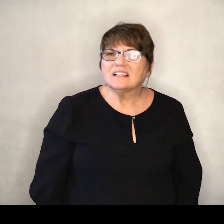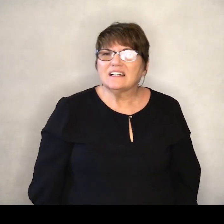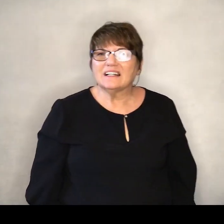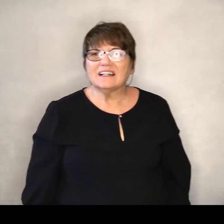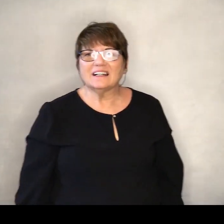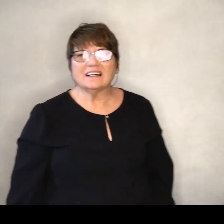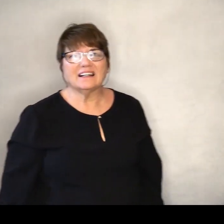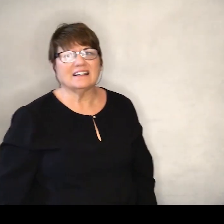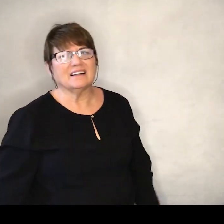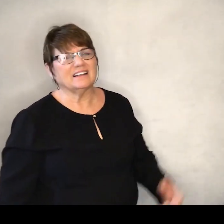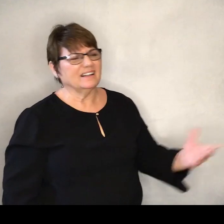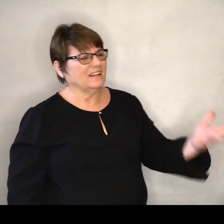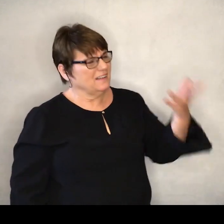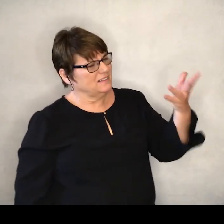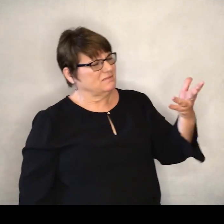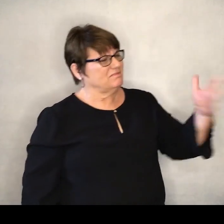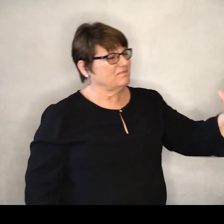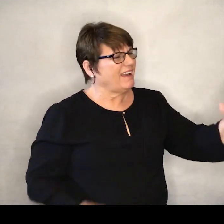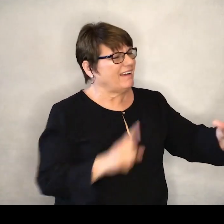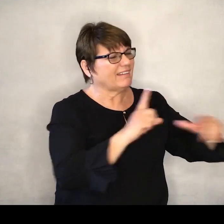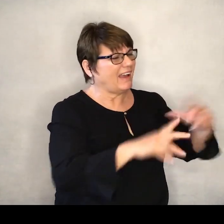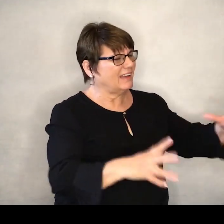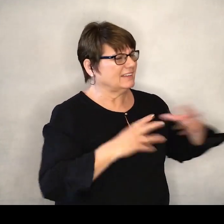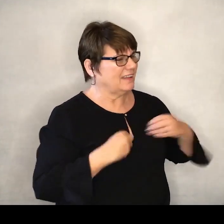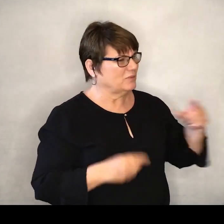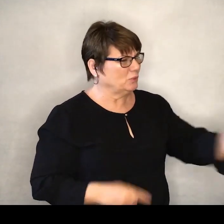Had as much of you as I can take.